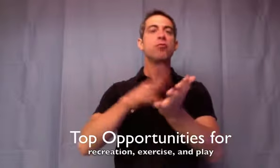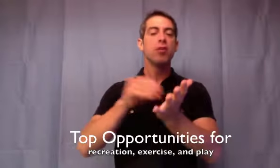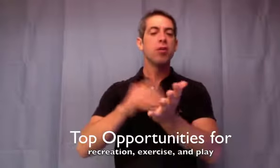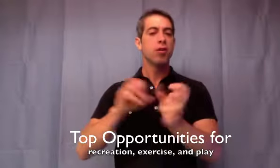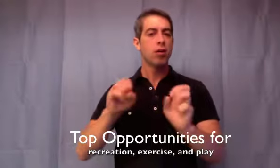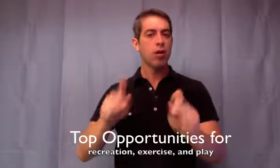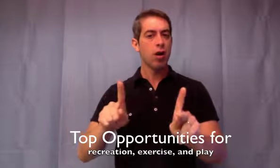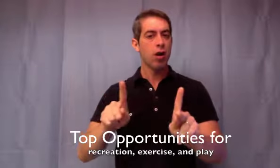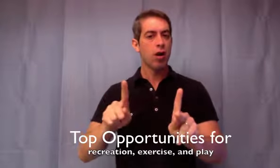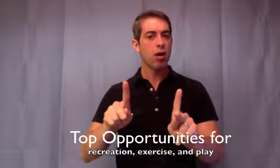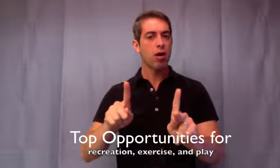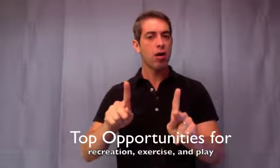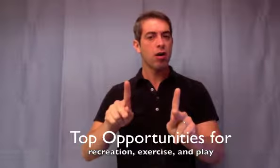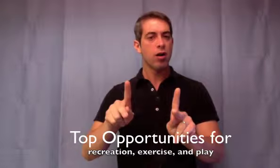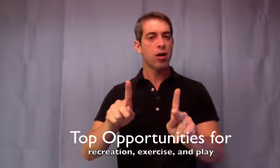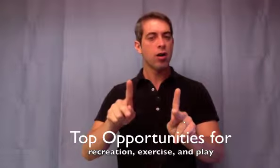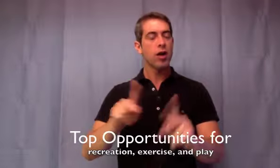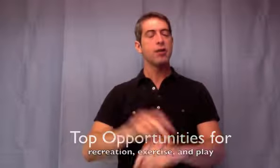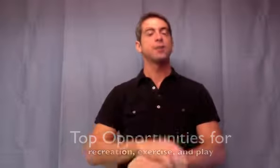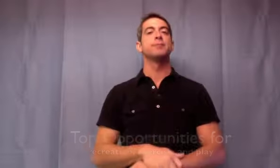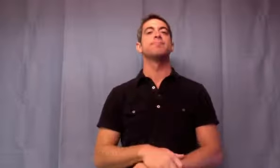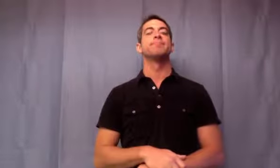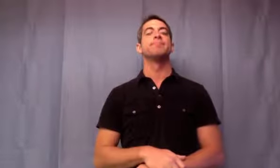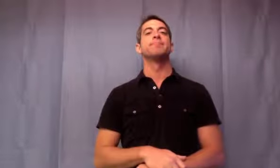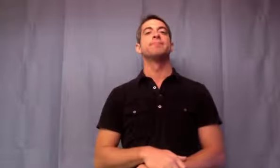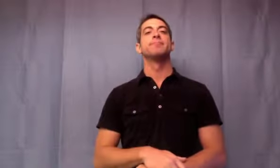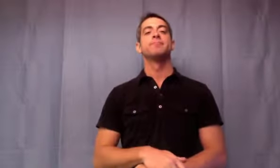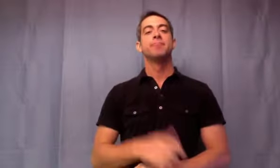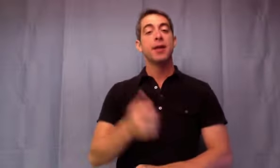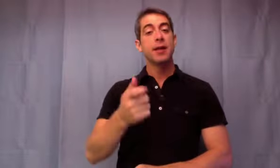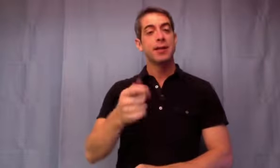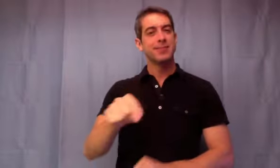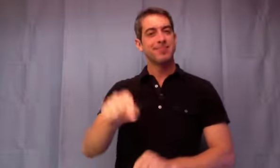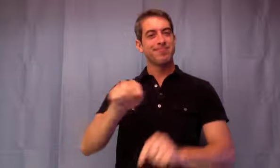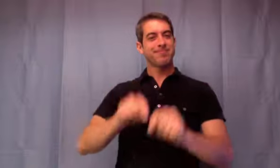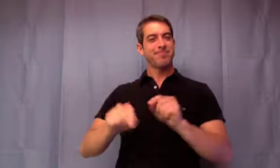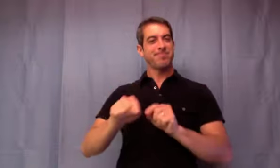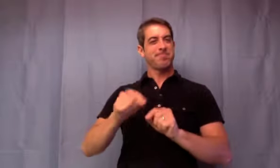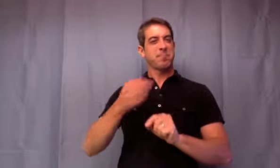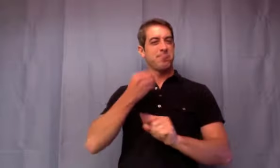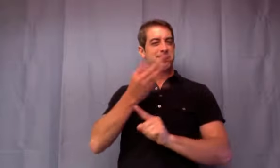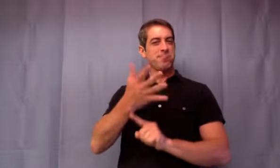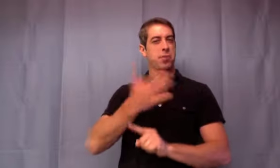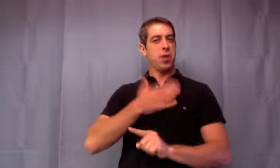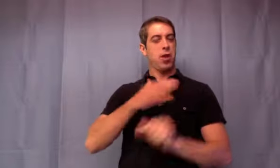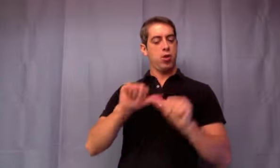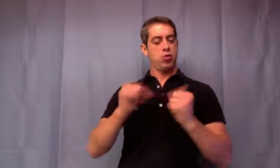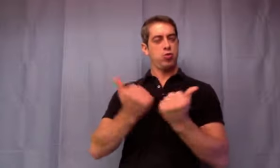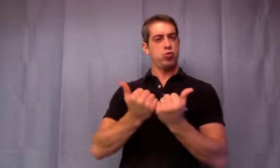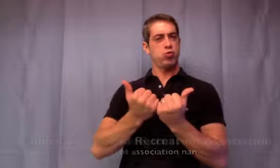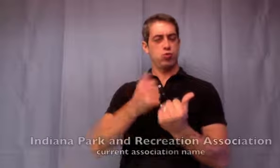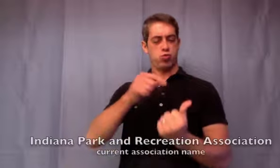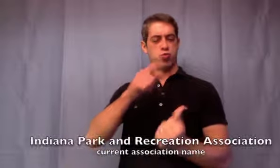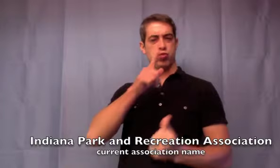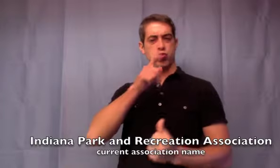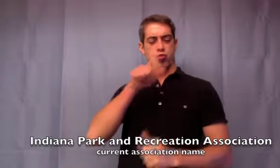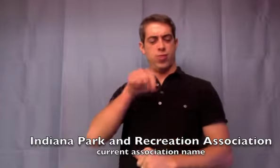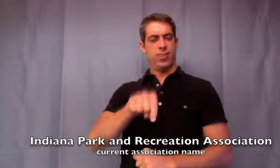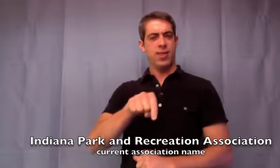A little background about our association and those whom we serve. What we now know as